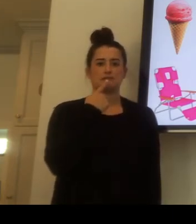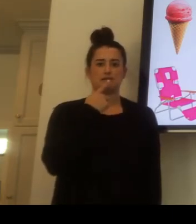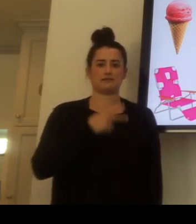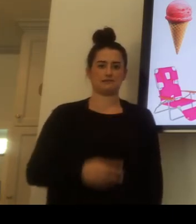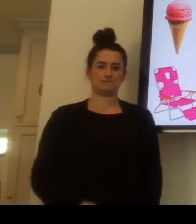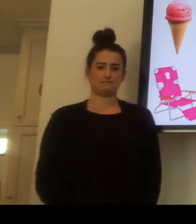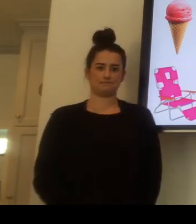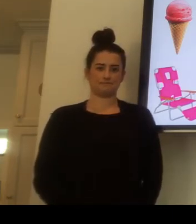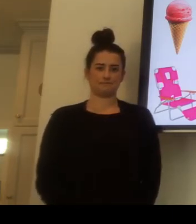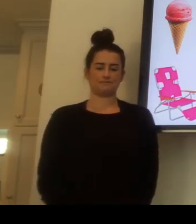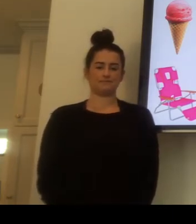the word pink.